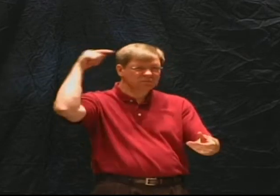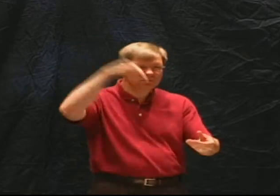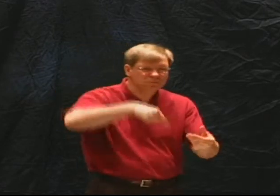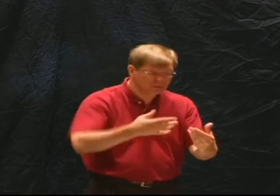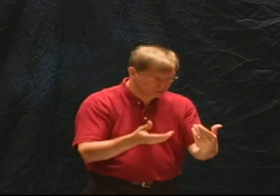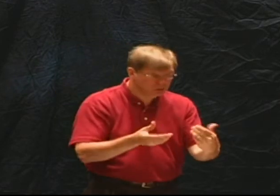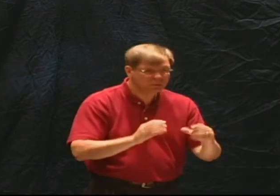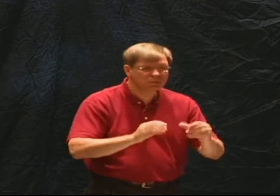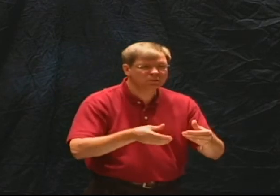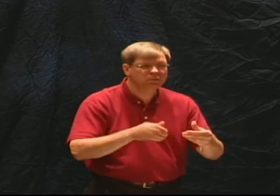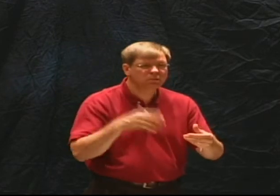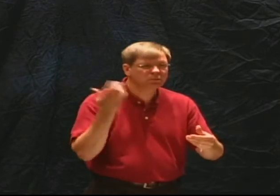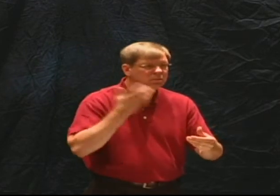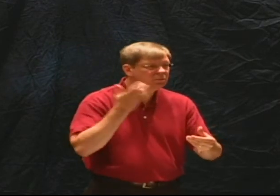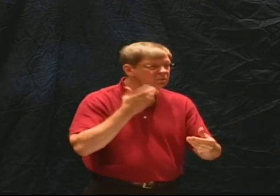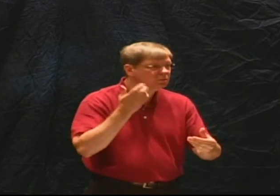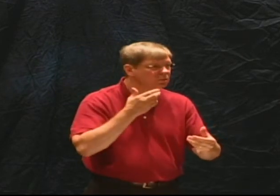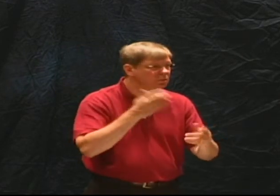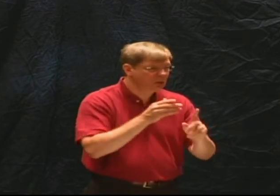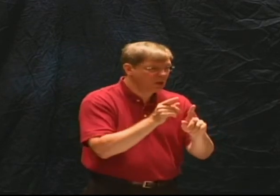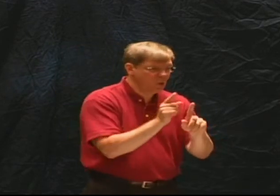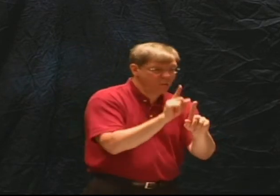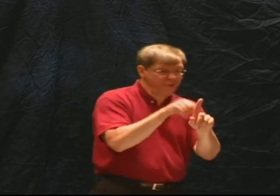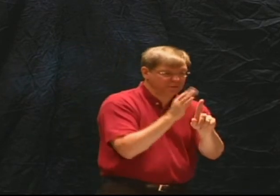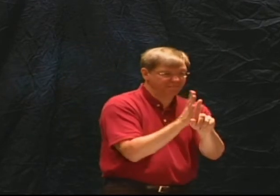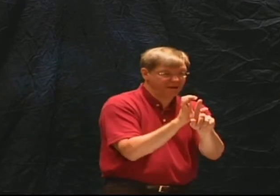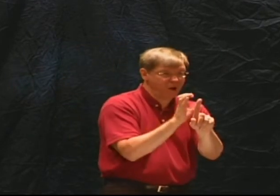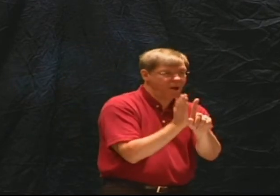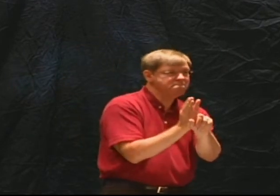five thousand or so years ago scripture was written